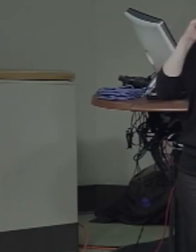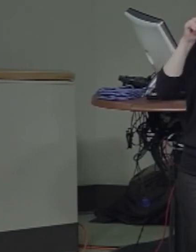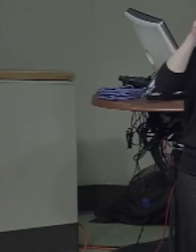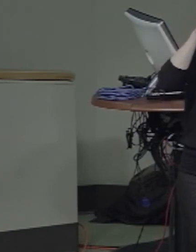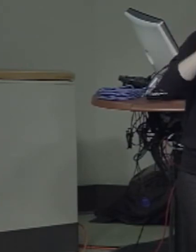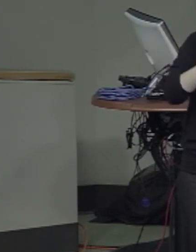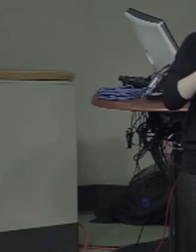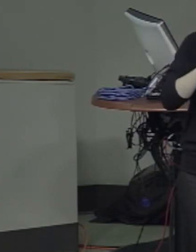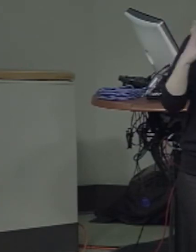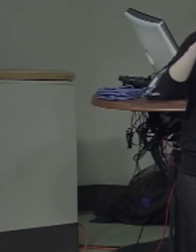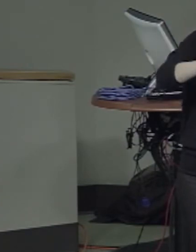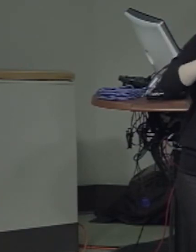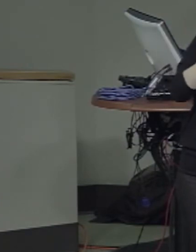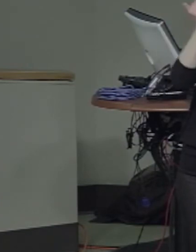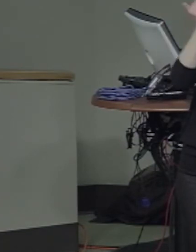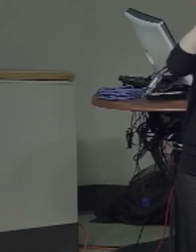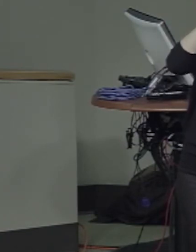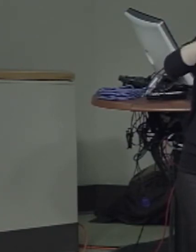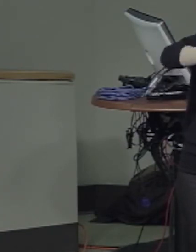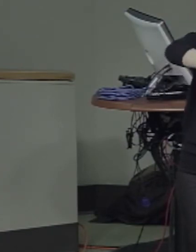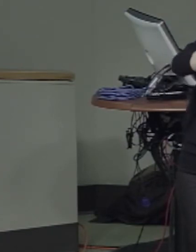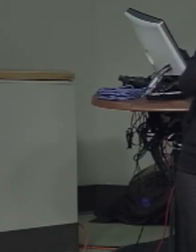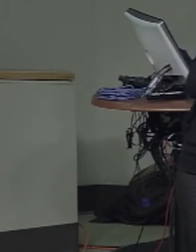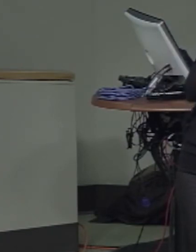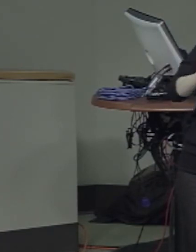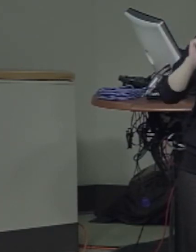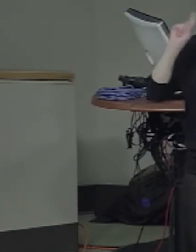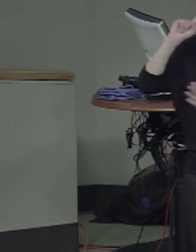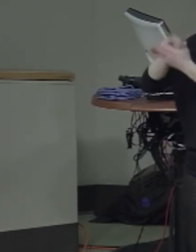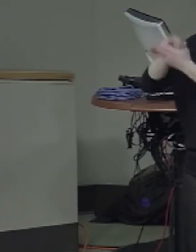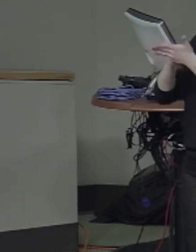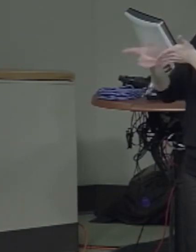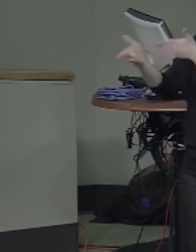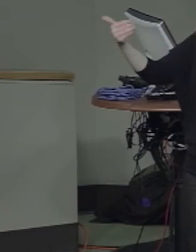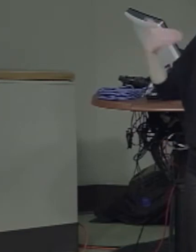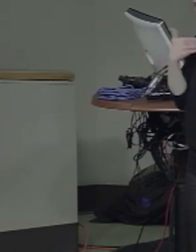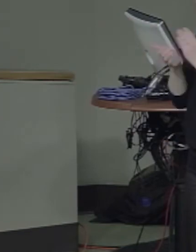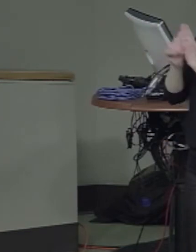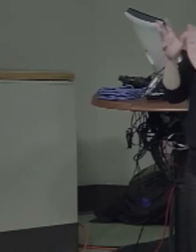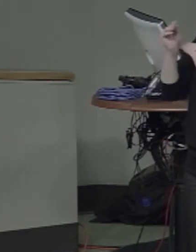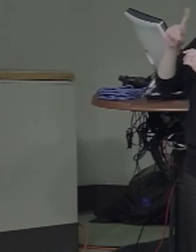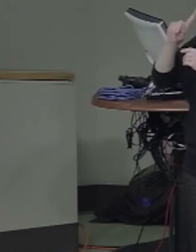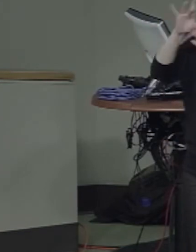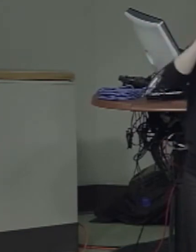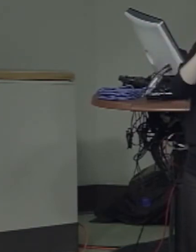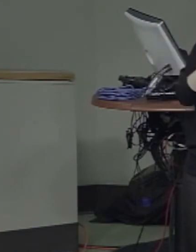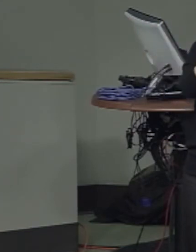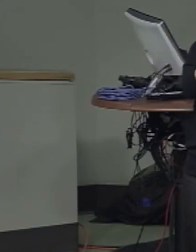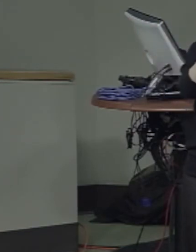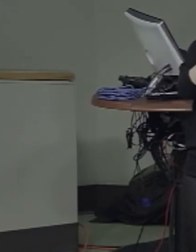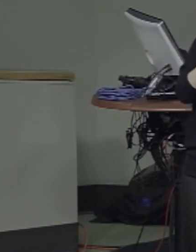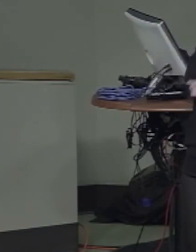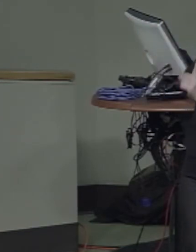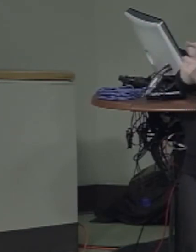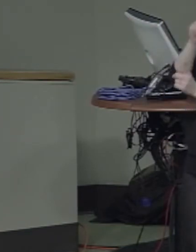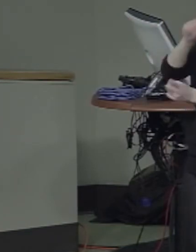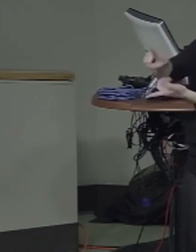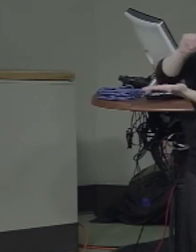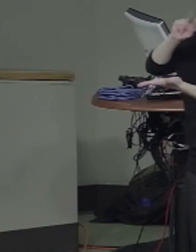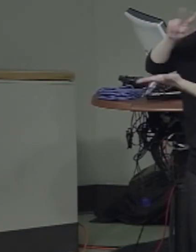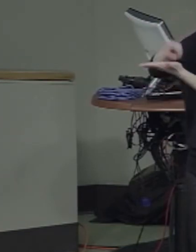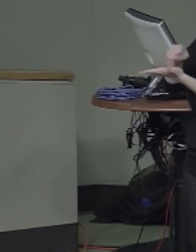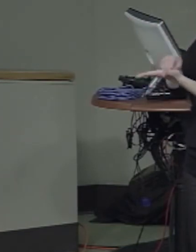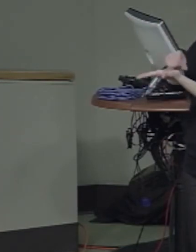skilled deaf readers, especially the role of fingerspelling and orthography, as a